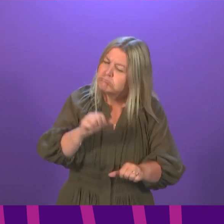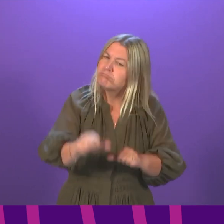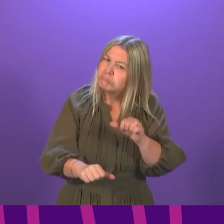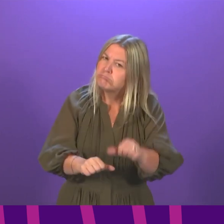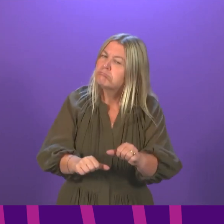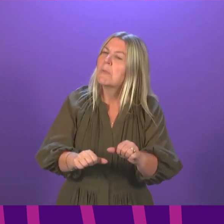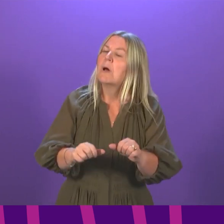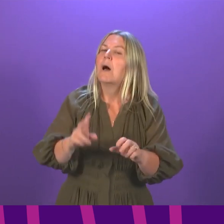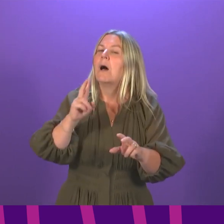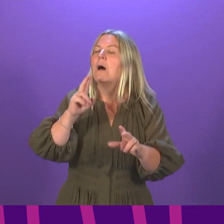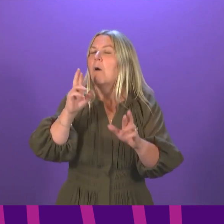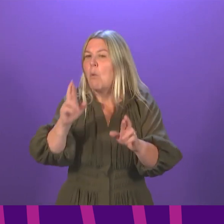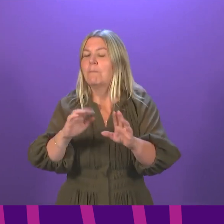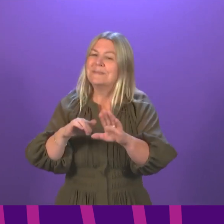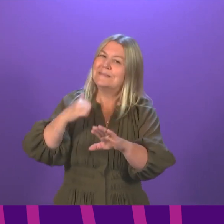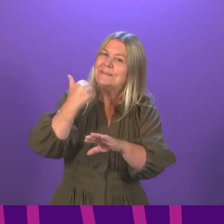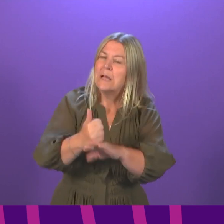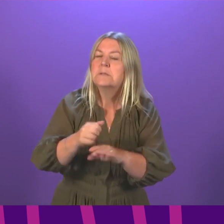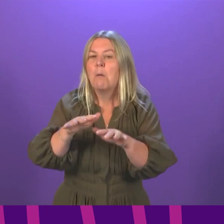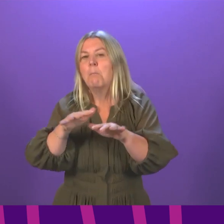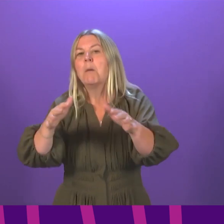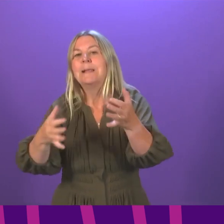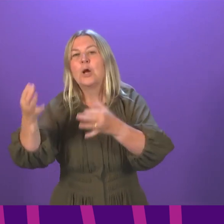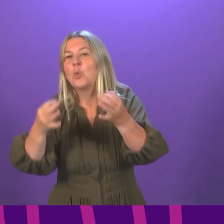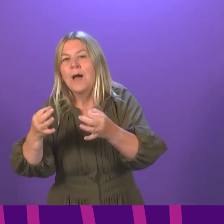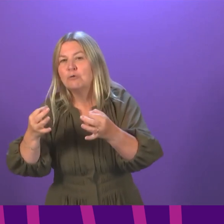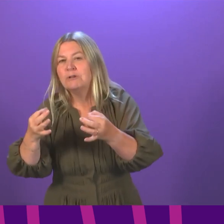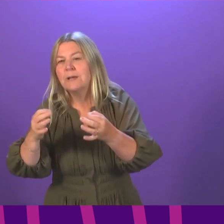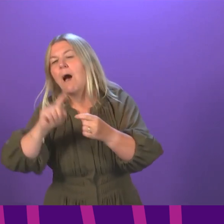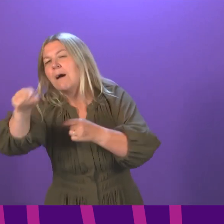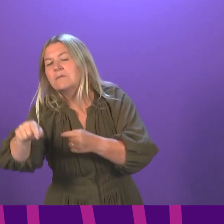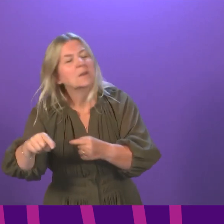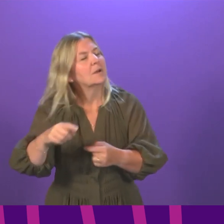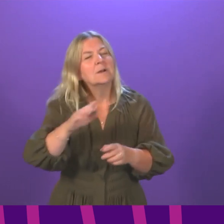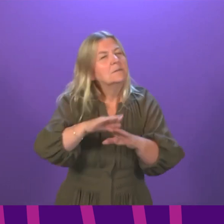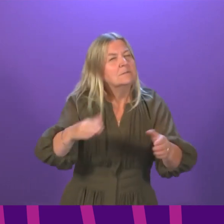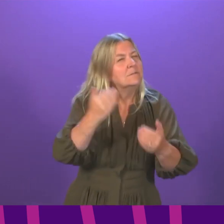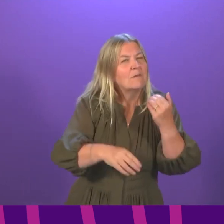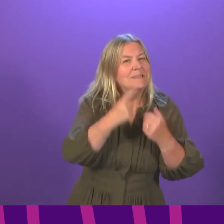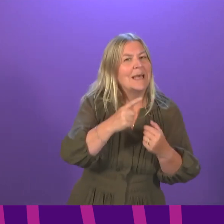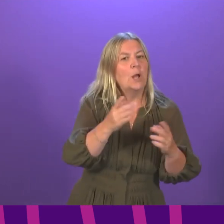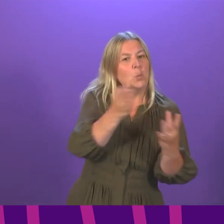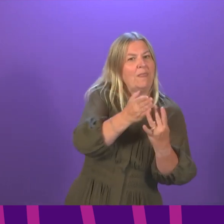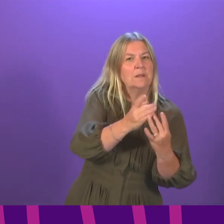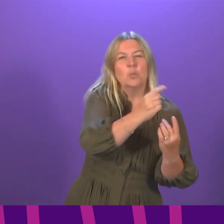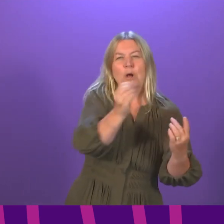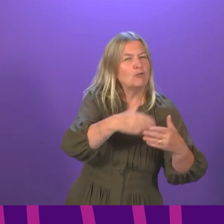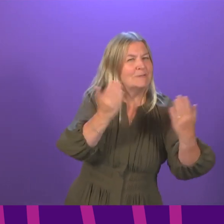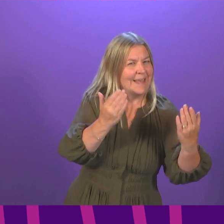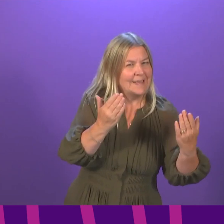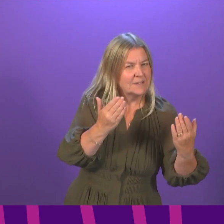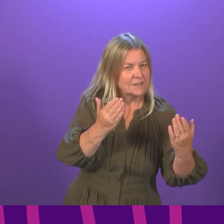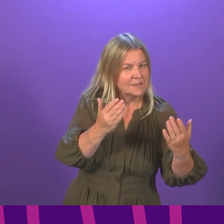inquiry. It did not say that the public inquiry would be established within the first 100 days. It remains my commitment to have a public inquiry up and running